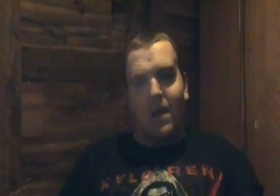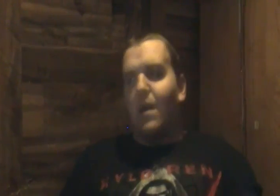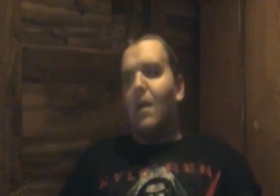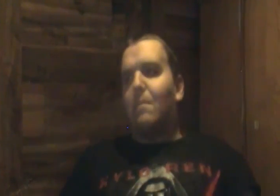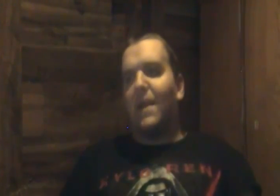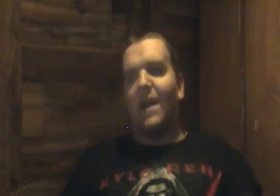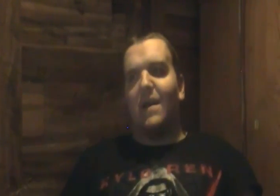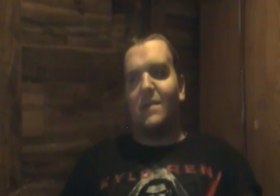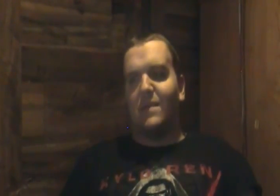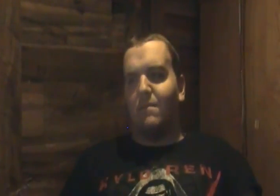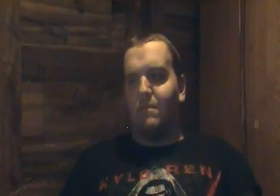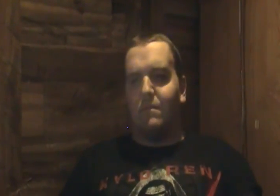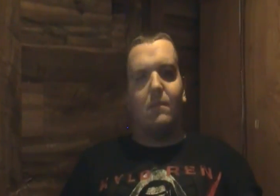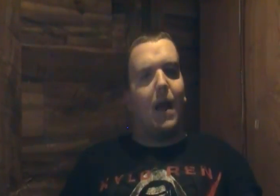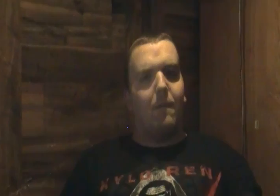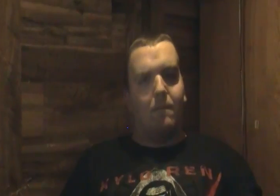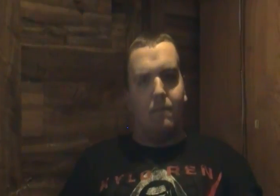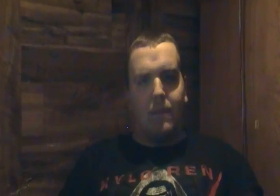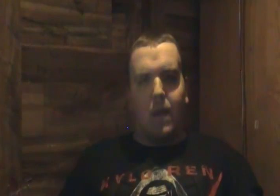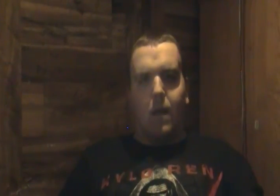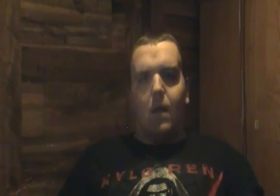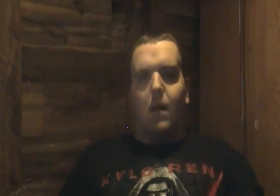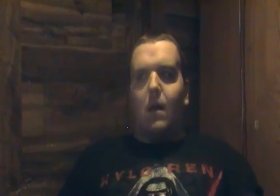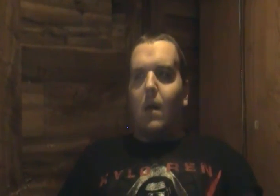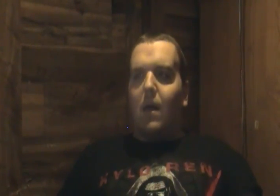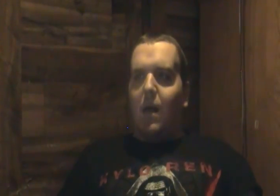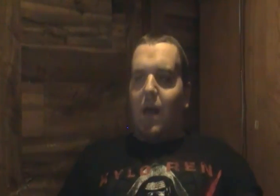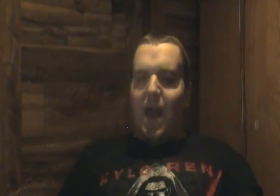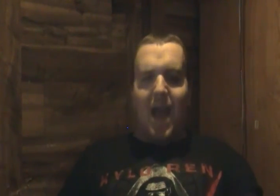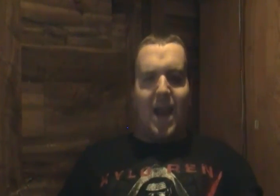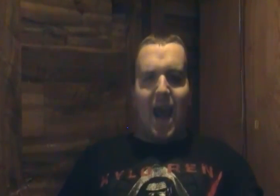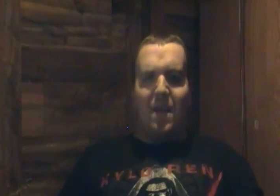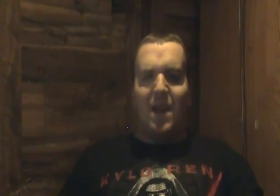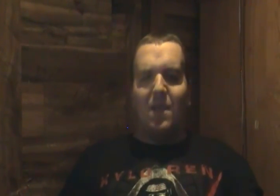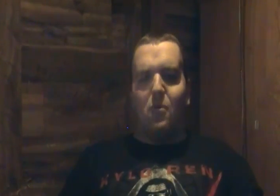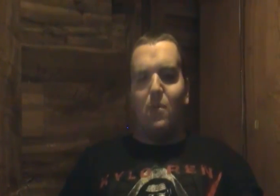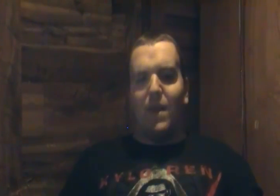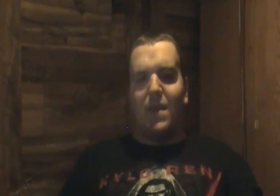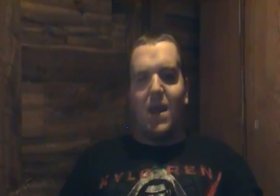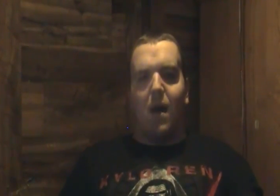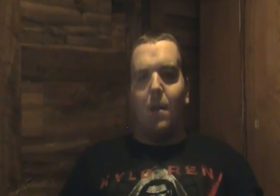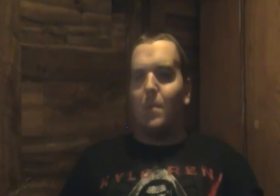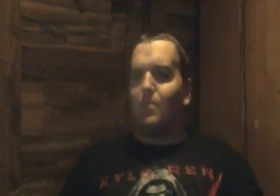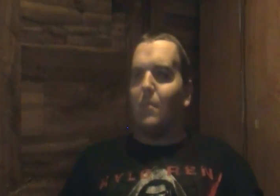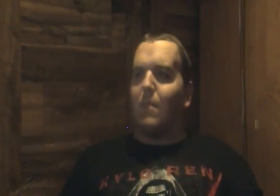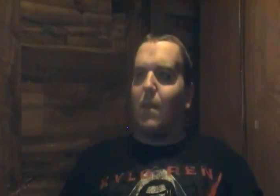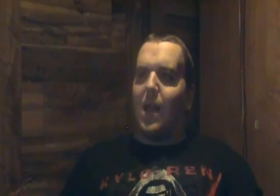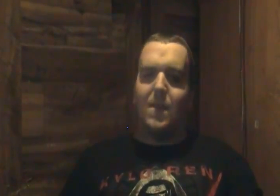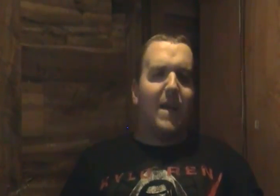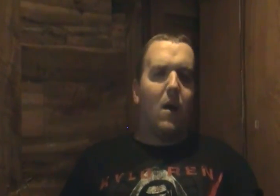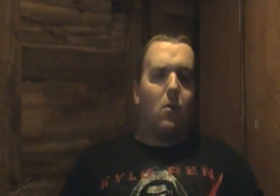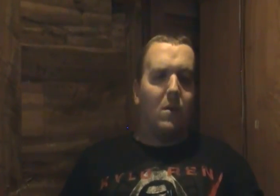because yeah and at the end of the movie the um they all